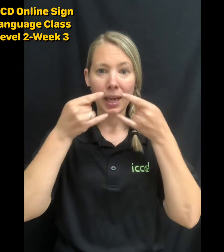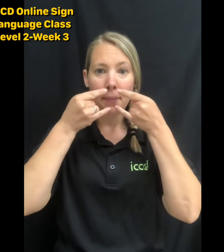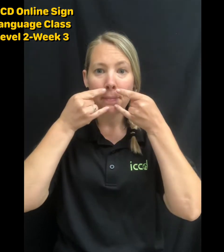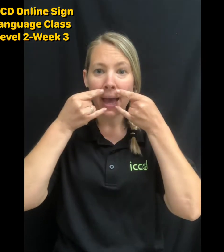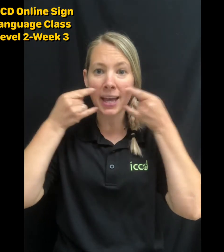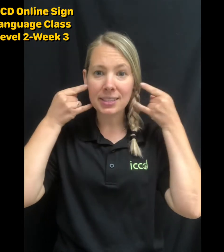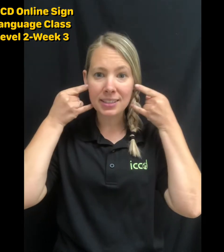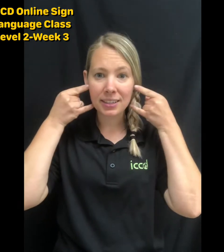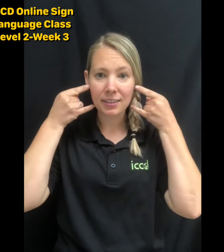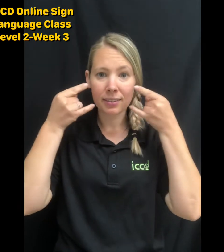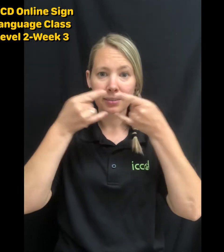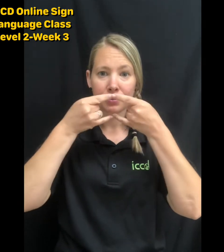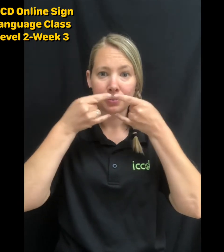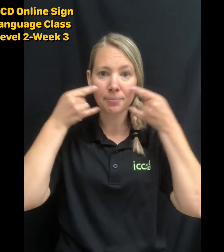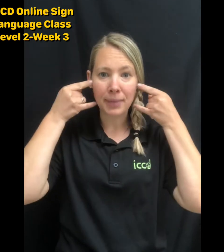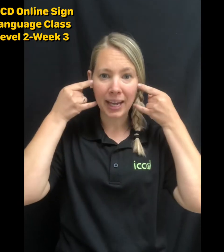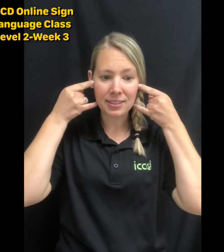Mask. Mask.